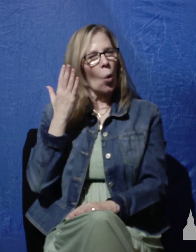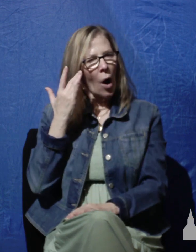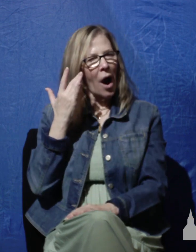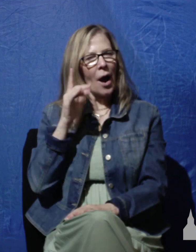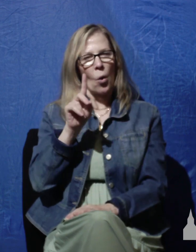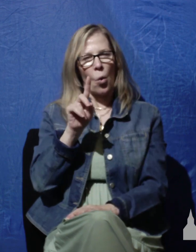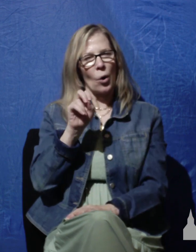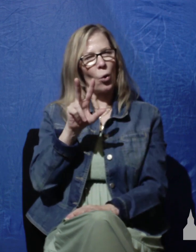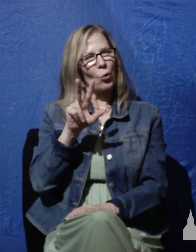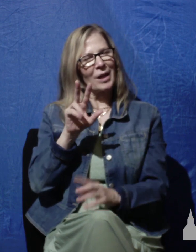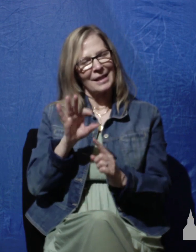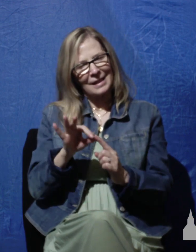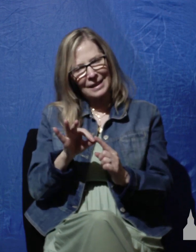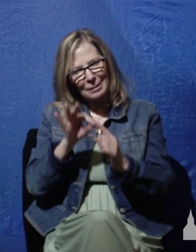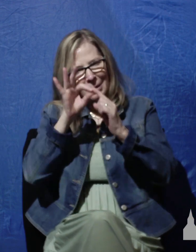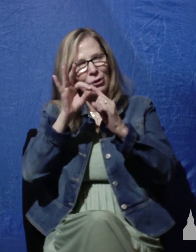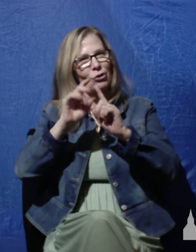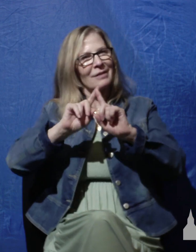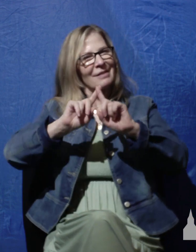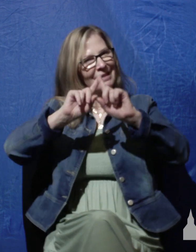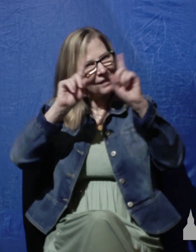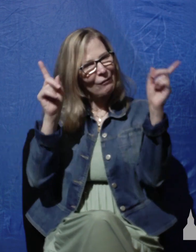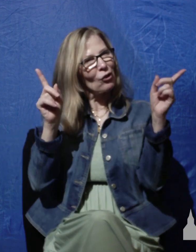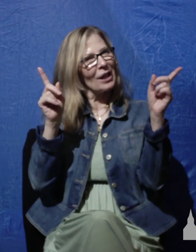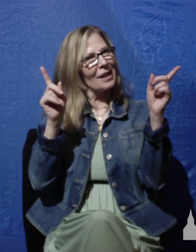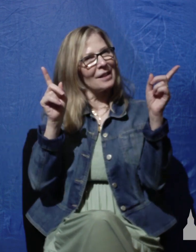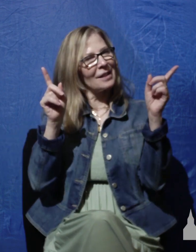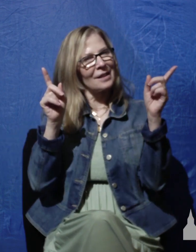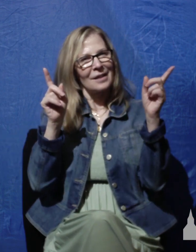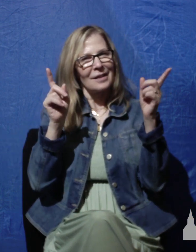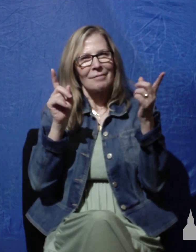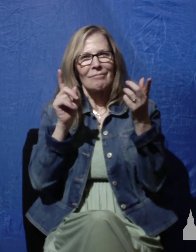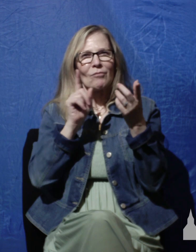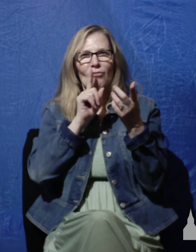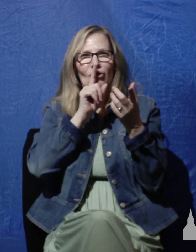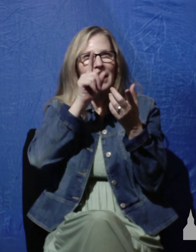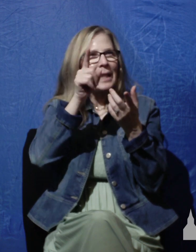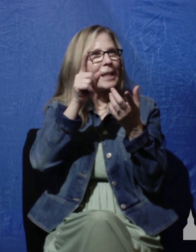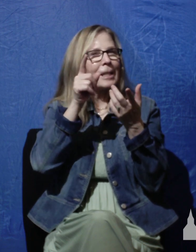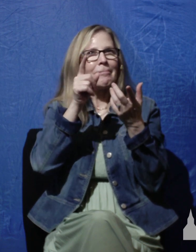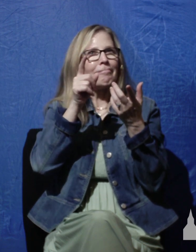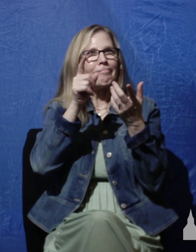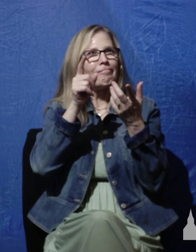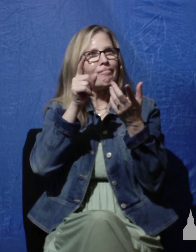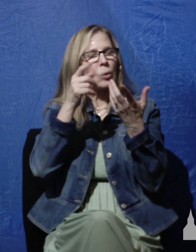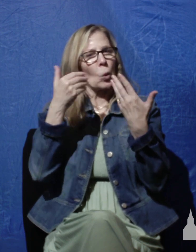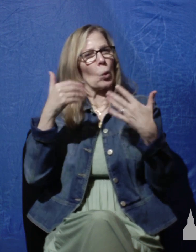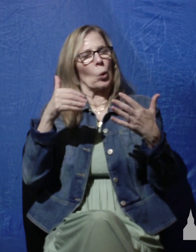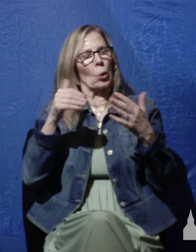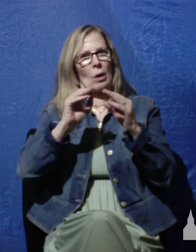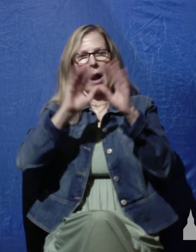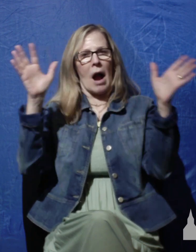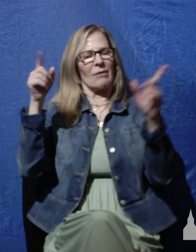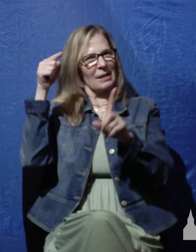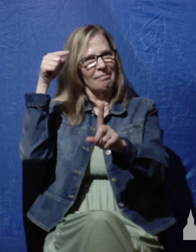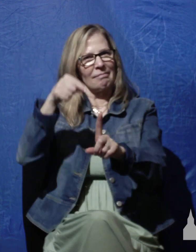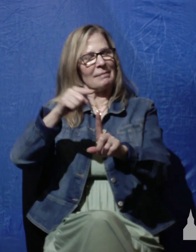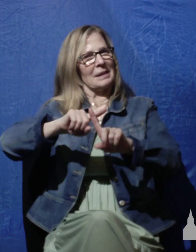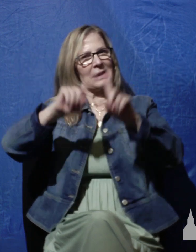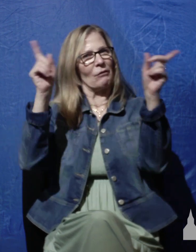unusual, so special, so significant, so really standing out in our minds and something that all